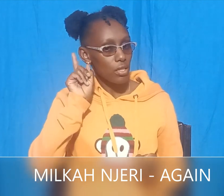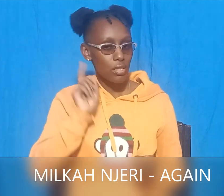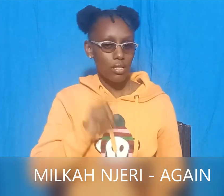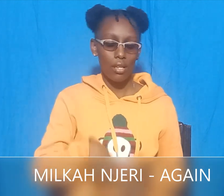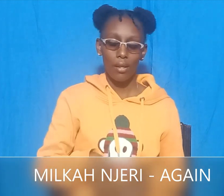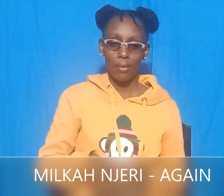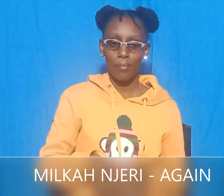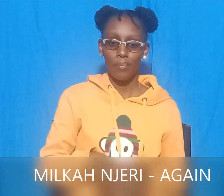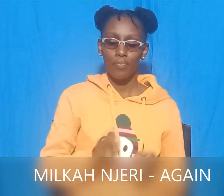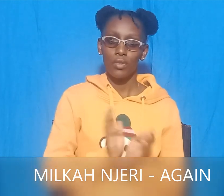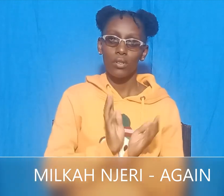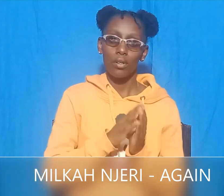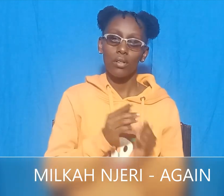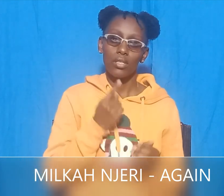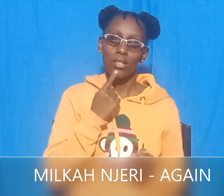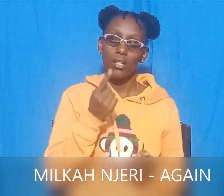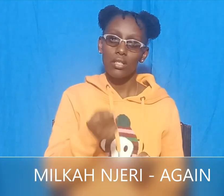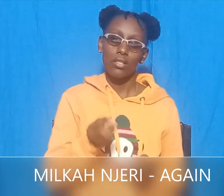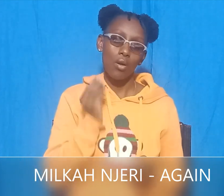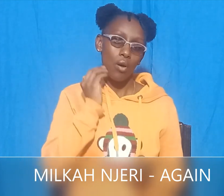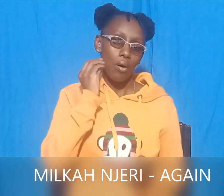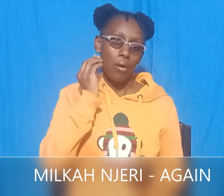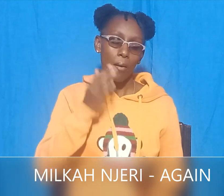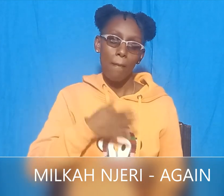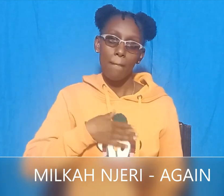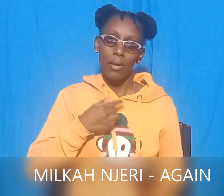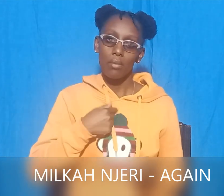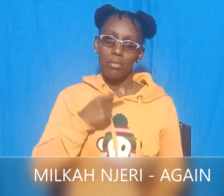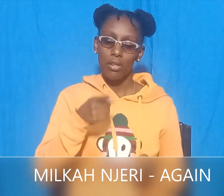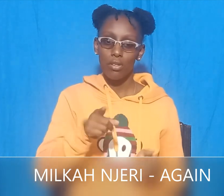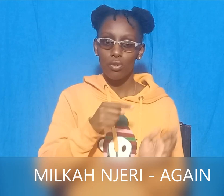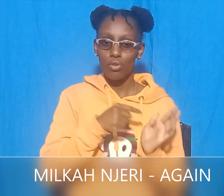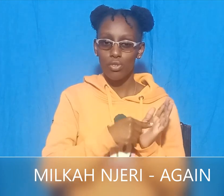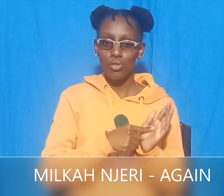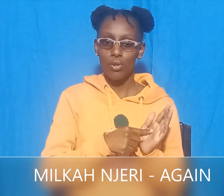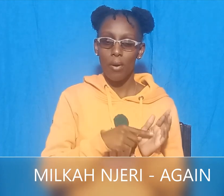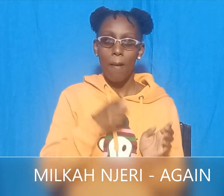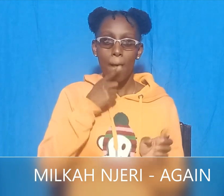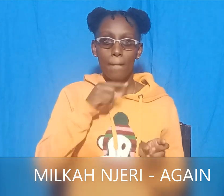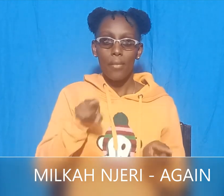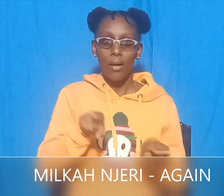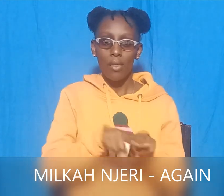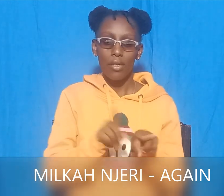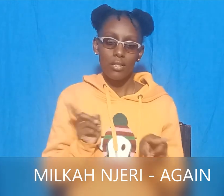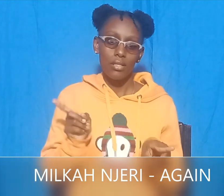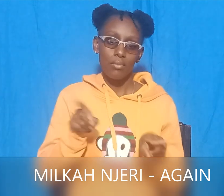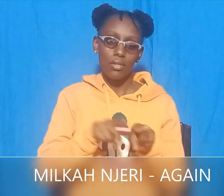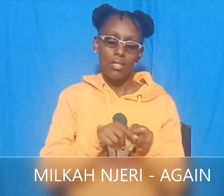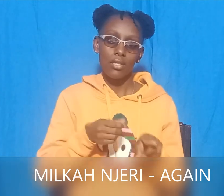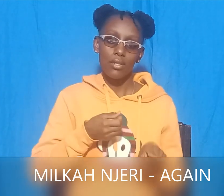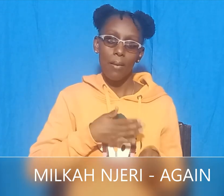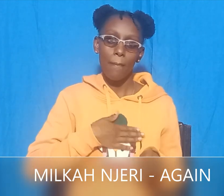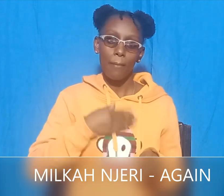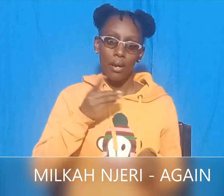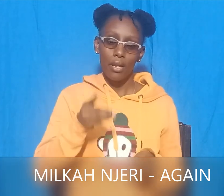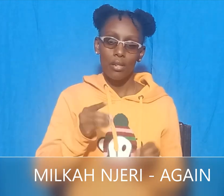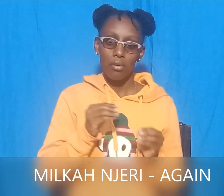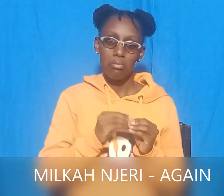I want to show you my hope. You will meet my brothers and sisters. You are so good to